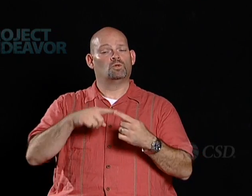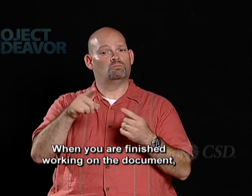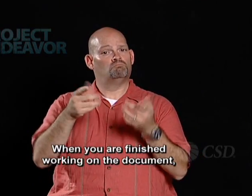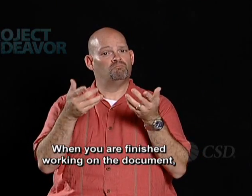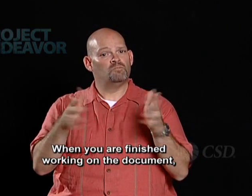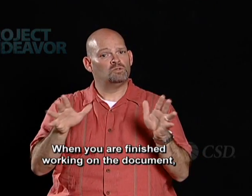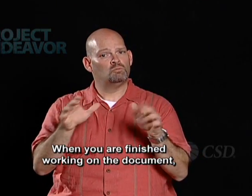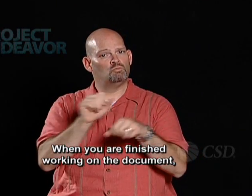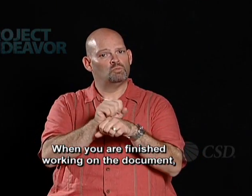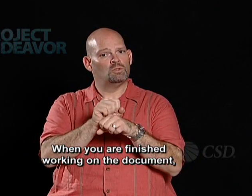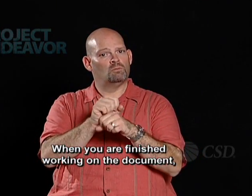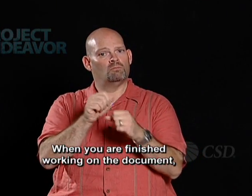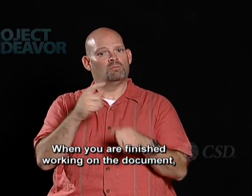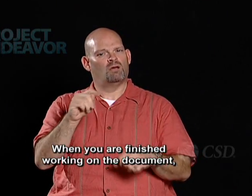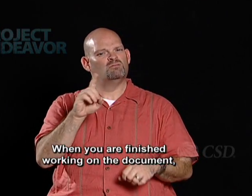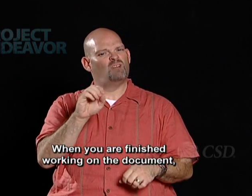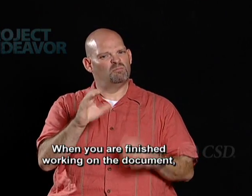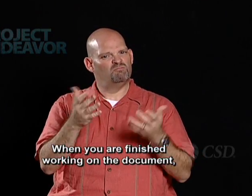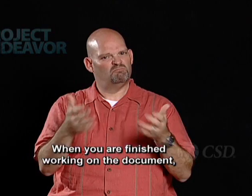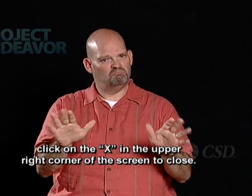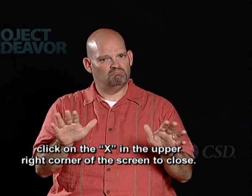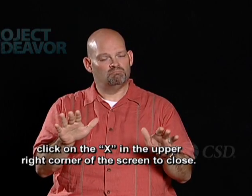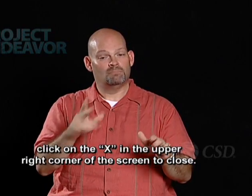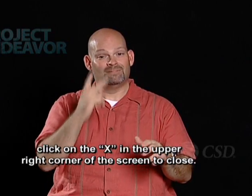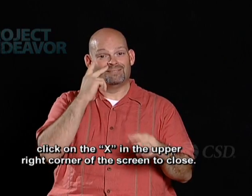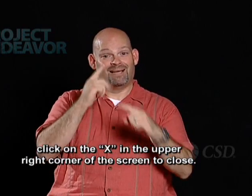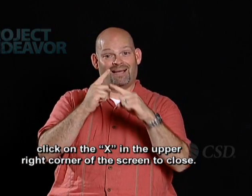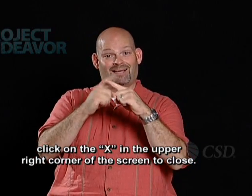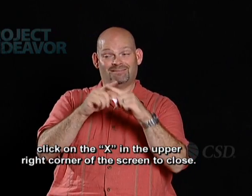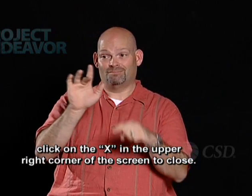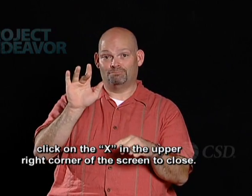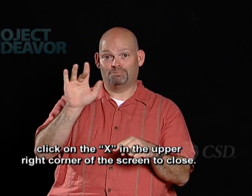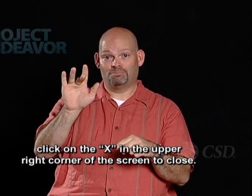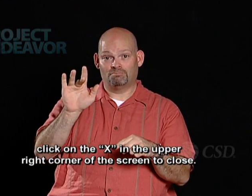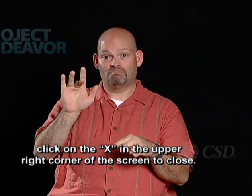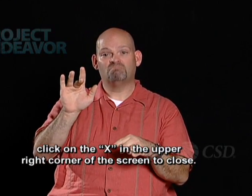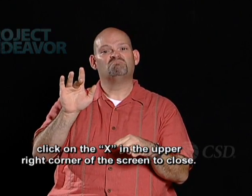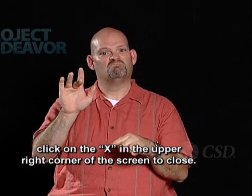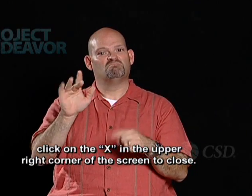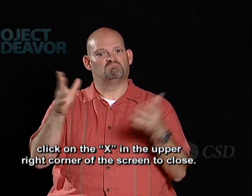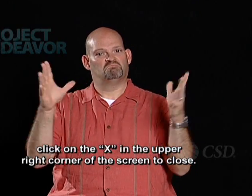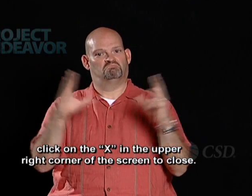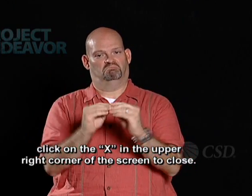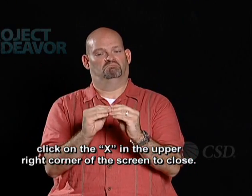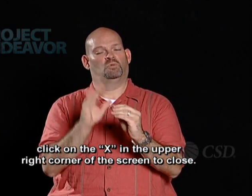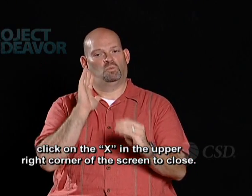When you are finished working on the document, click on the X in the upper right corner of the screen to close.